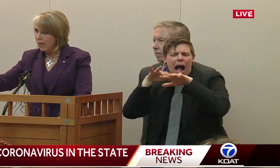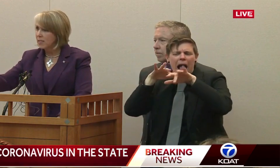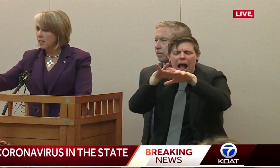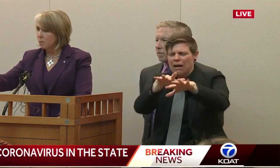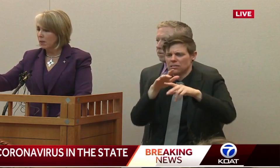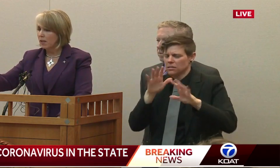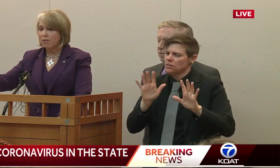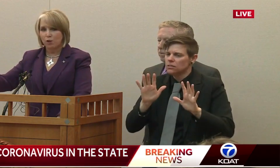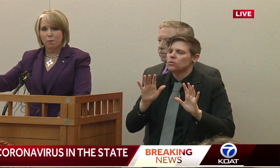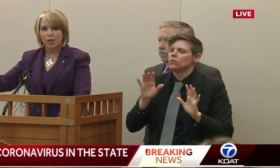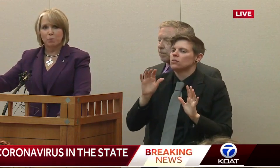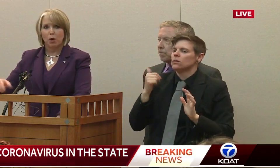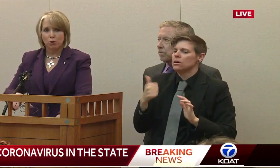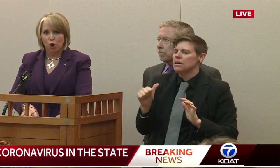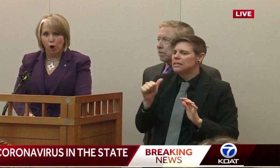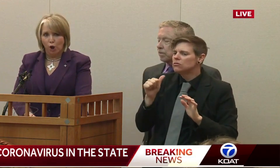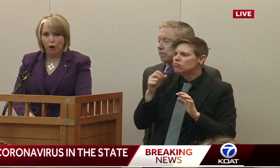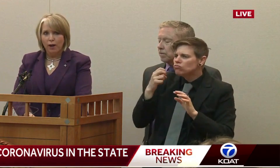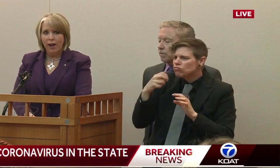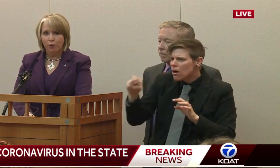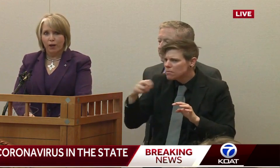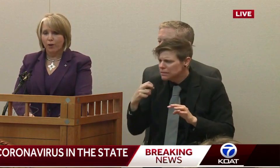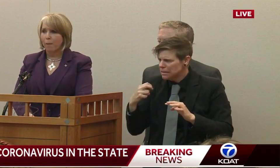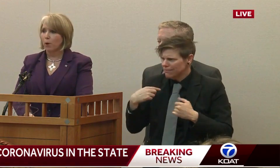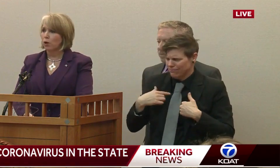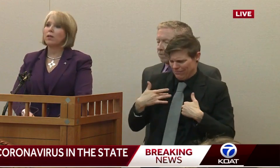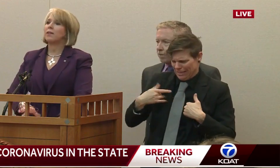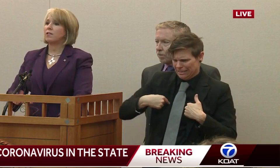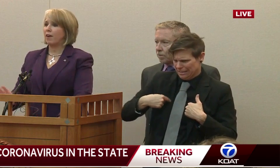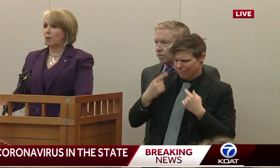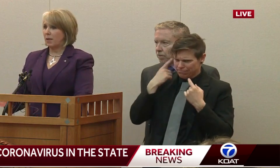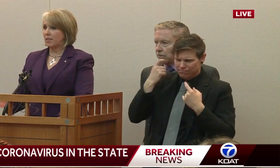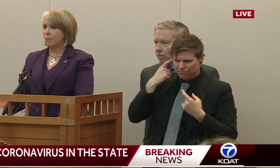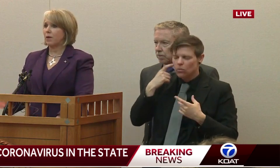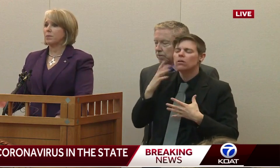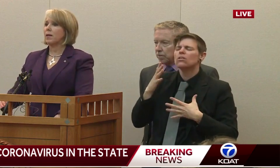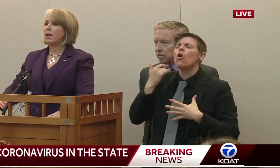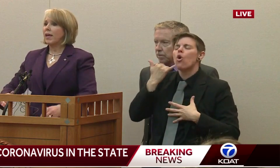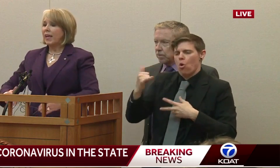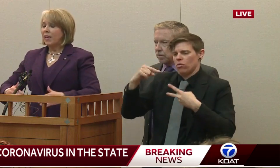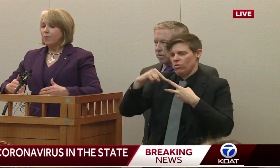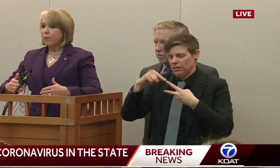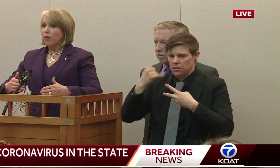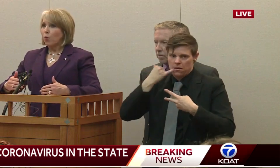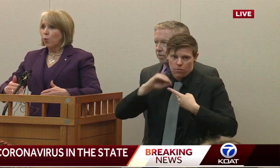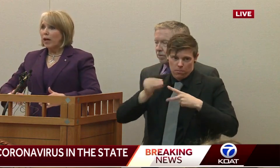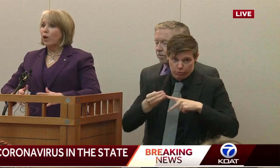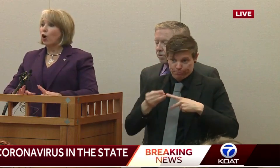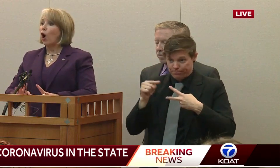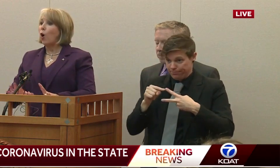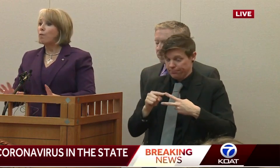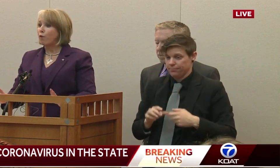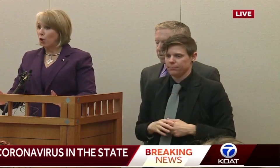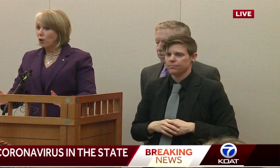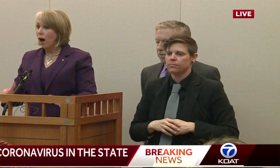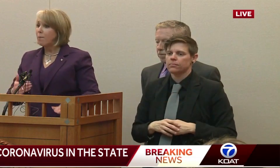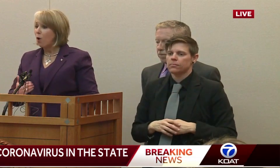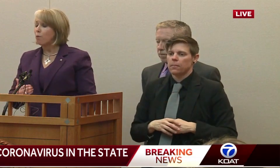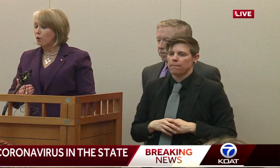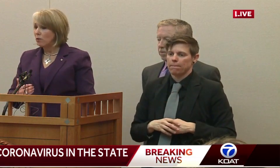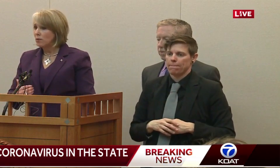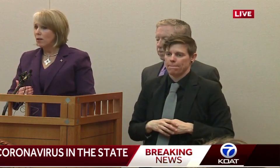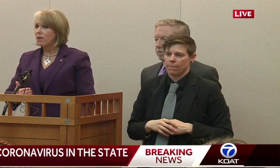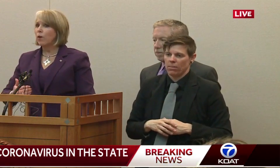other reason to believe that you've been exposed, call our health care number, developing symptoms. We are hopeful,